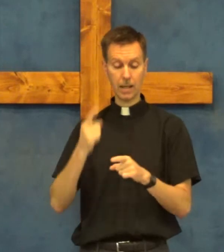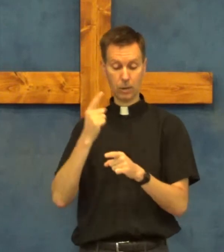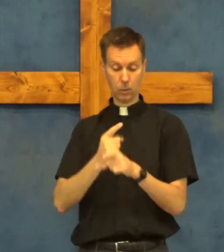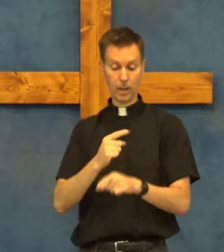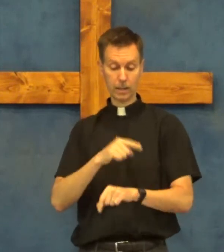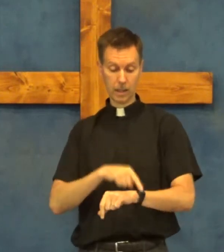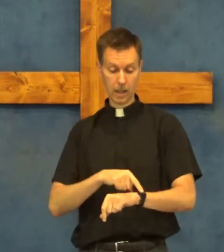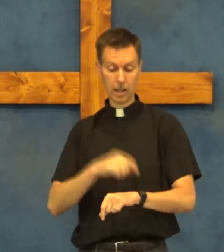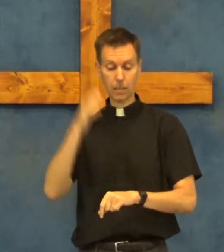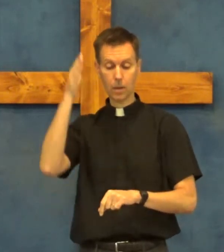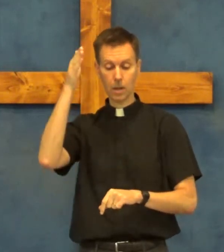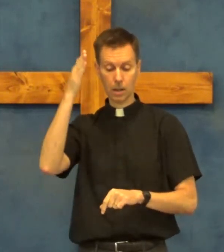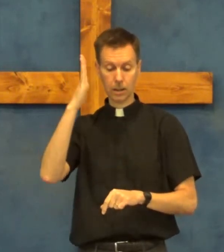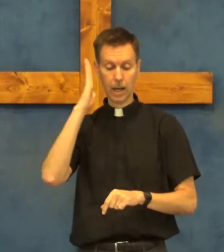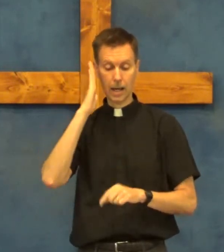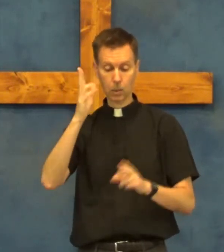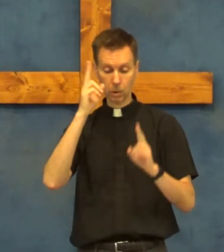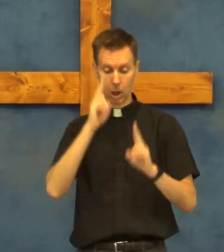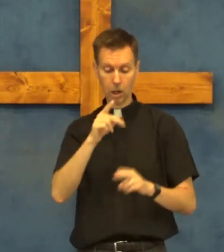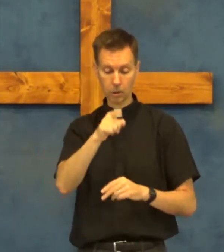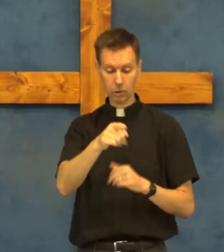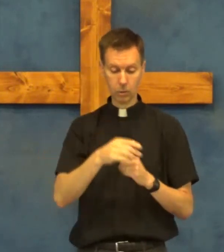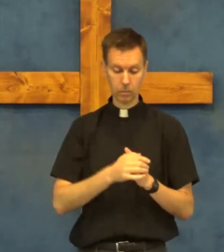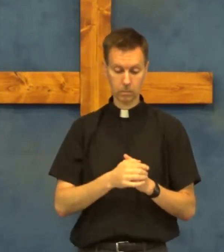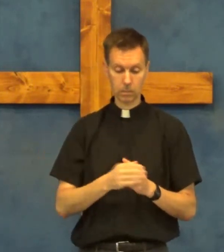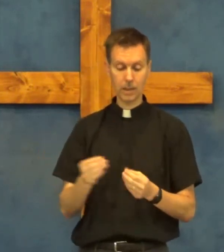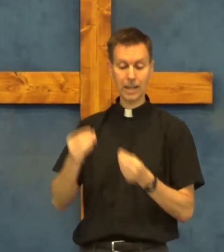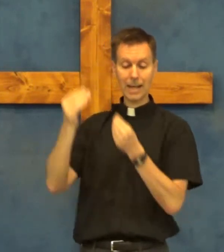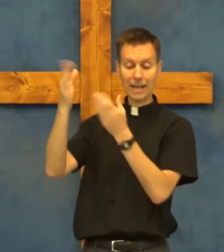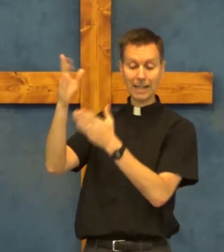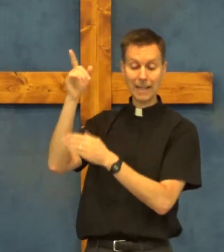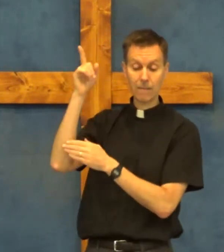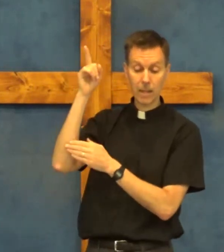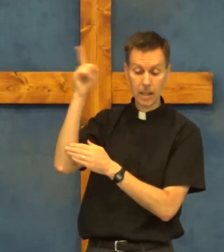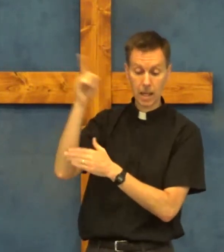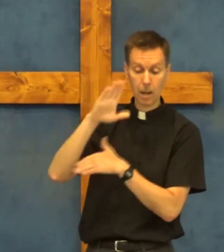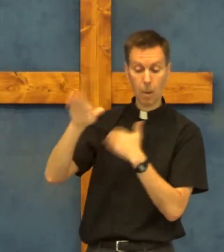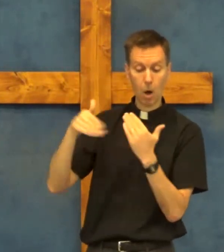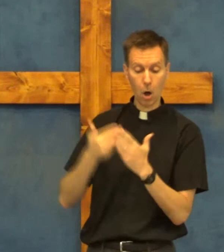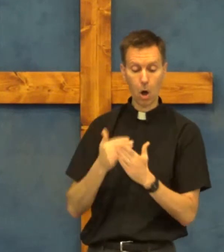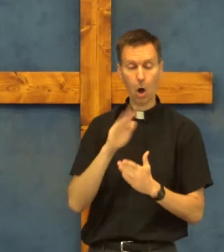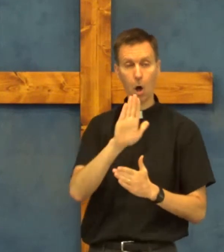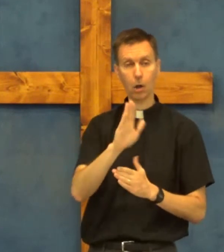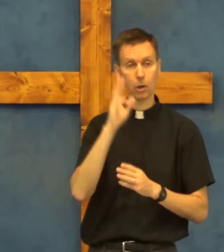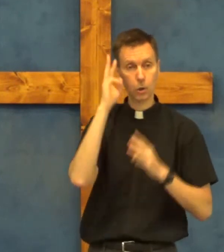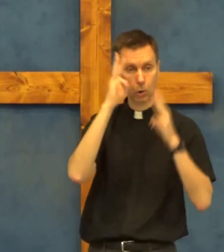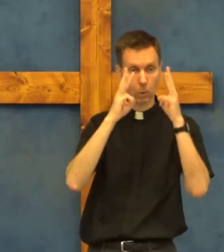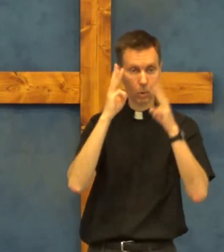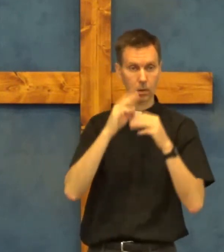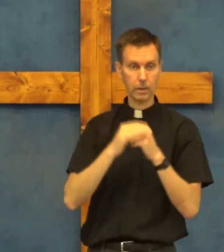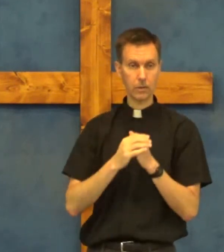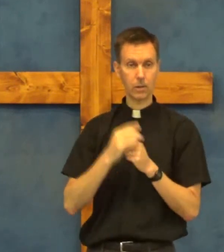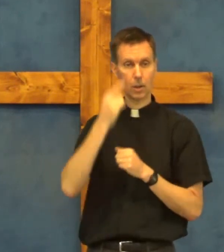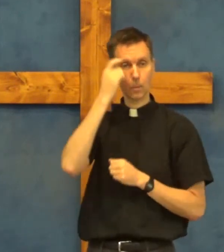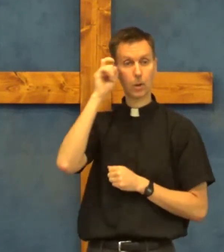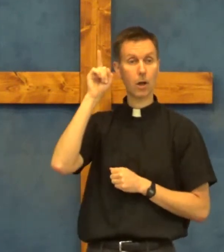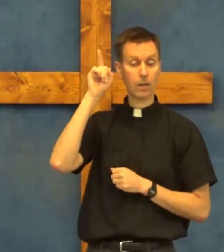at the right time god will honor you give him all your words because